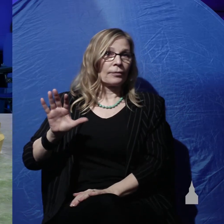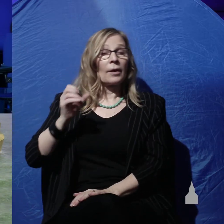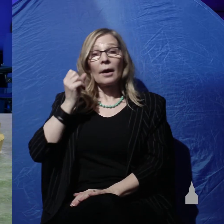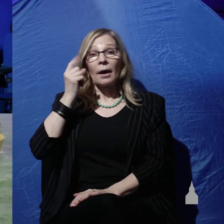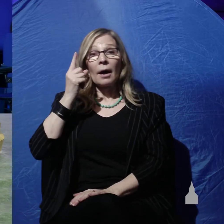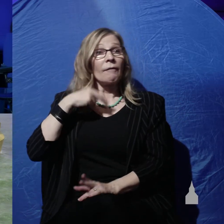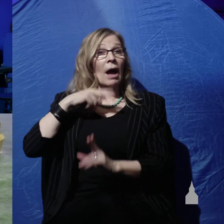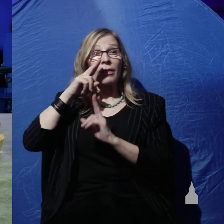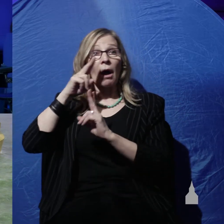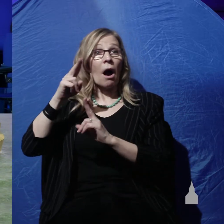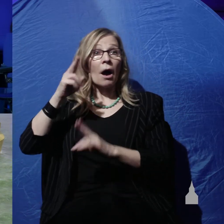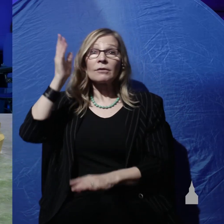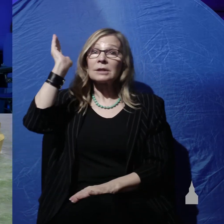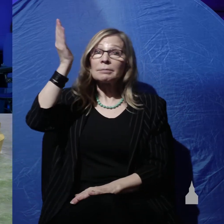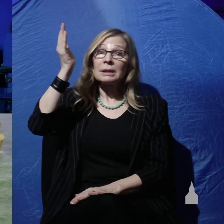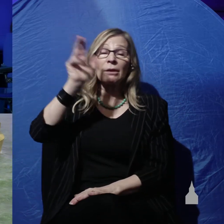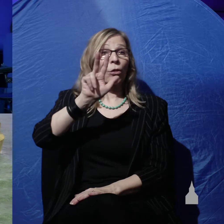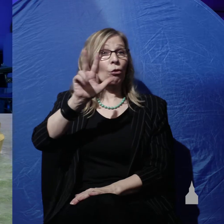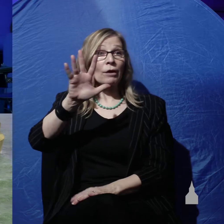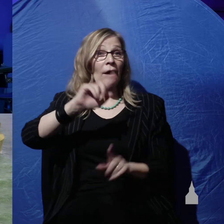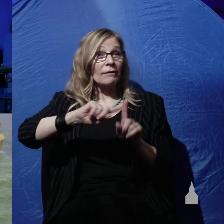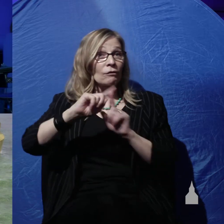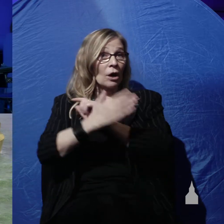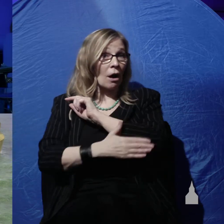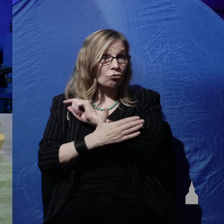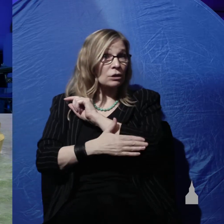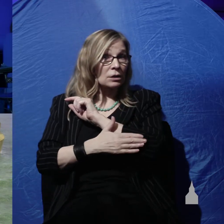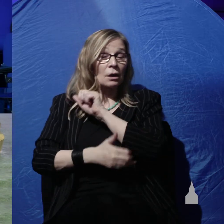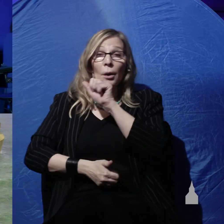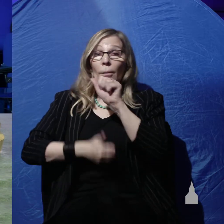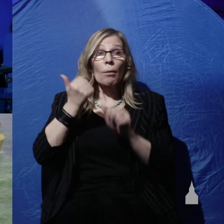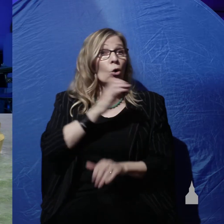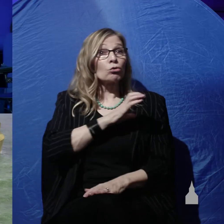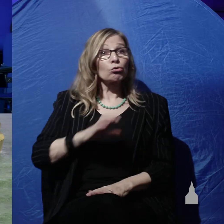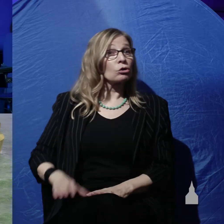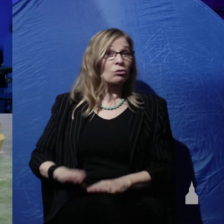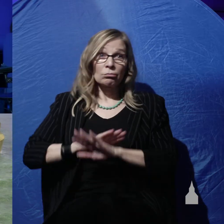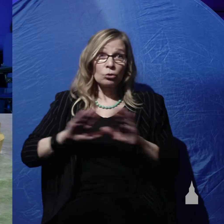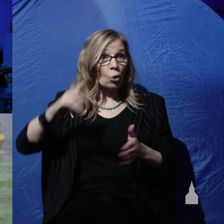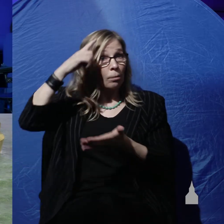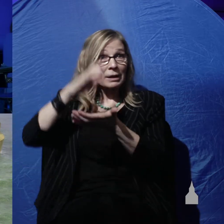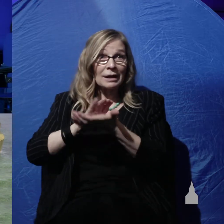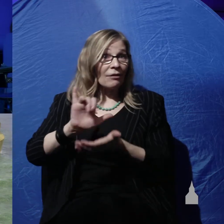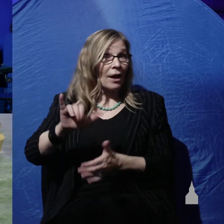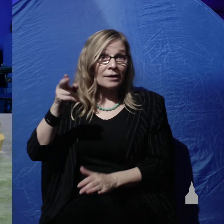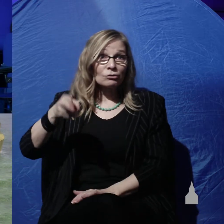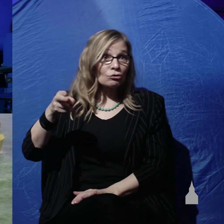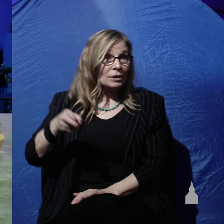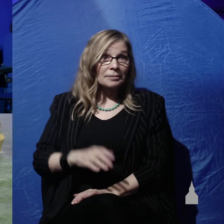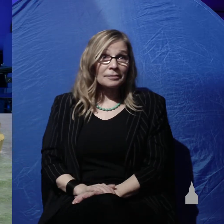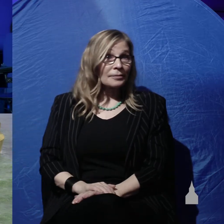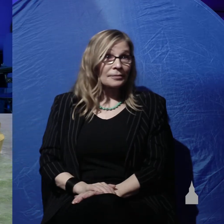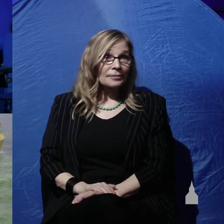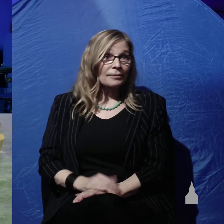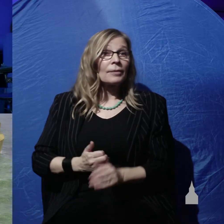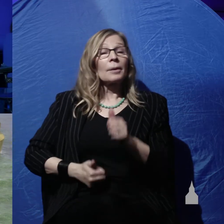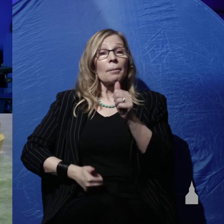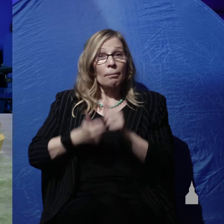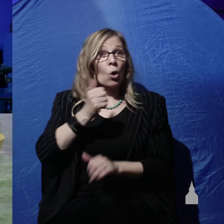of speaking in 35 countries and I've found that most Christians today don't believe that history. Most Christians accept